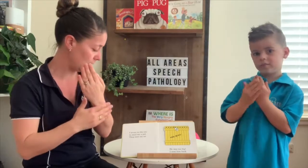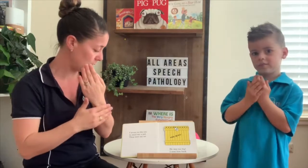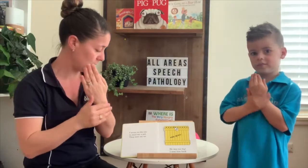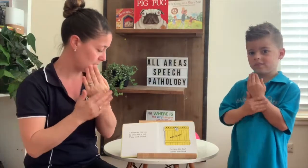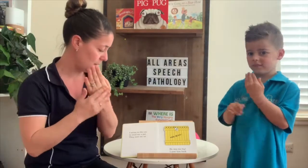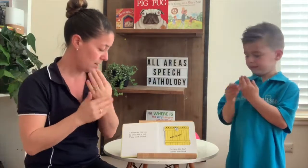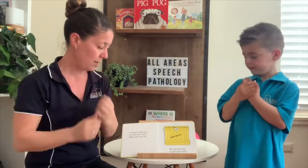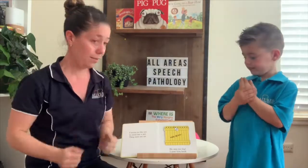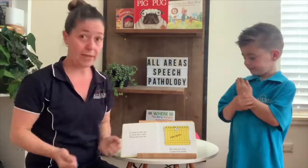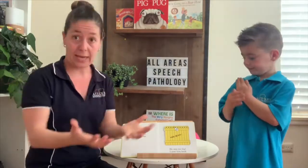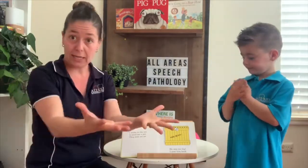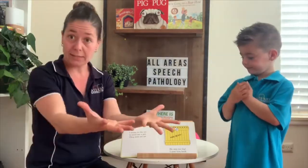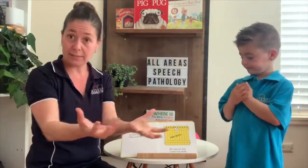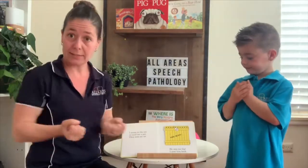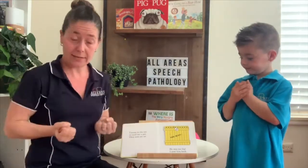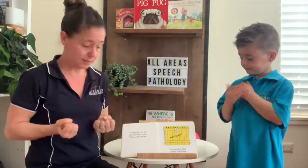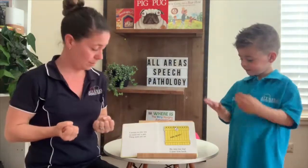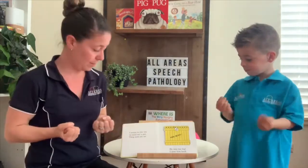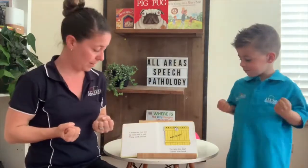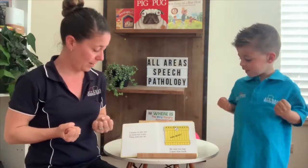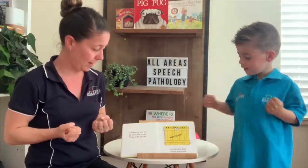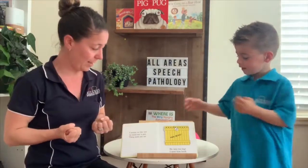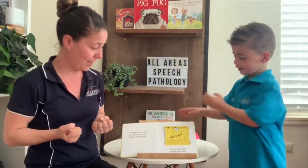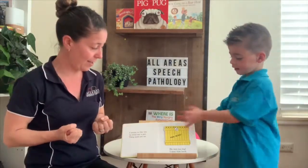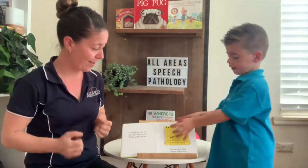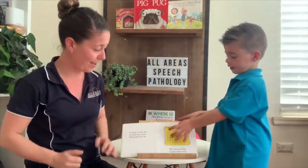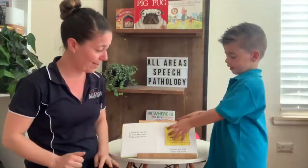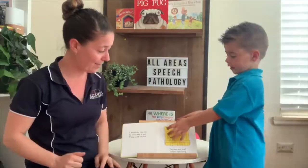They sent me an